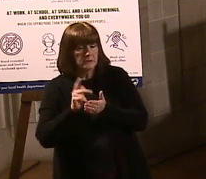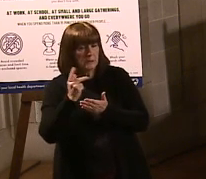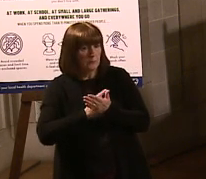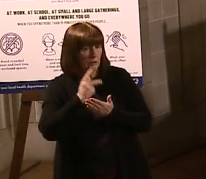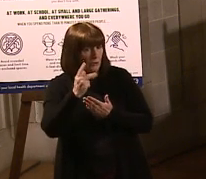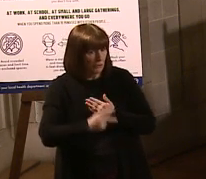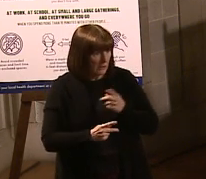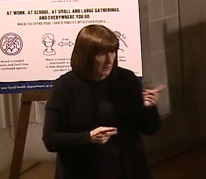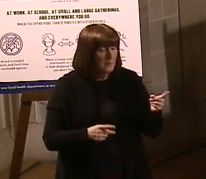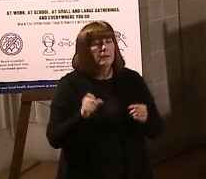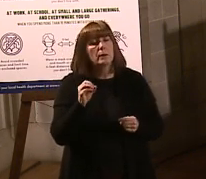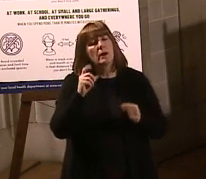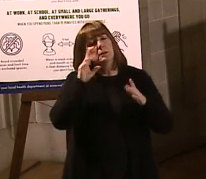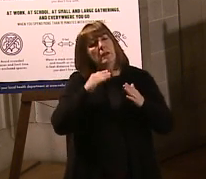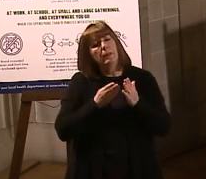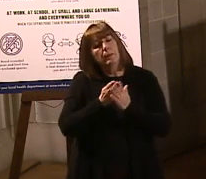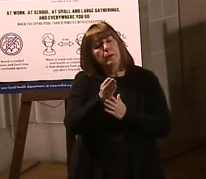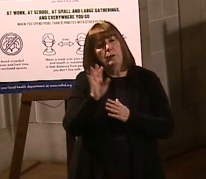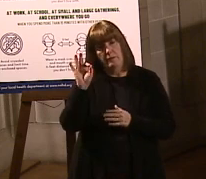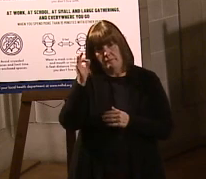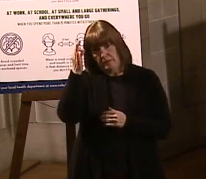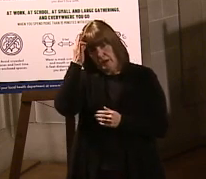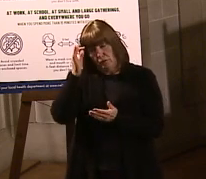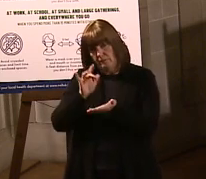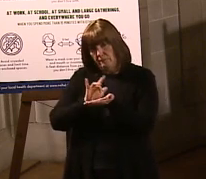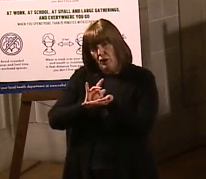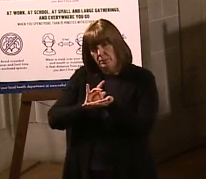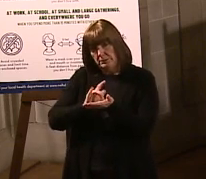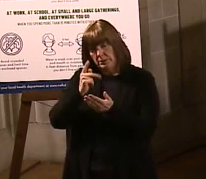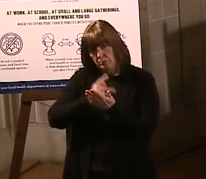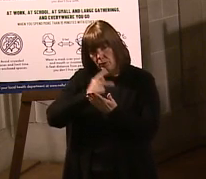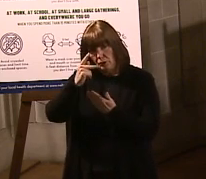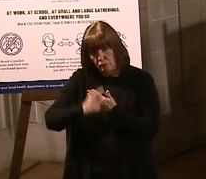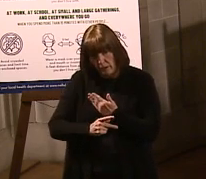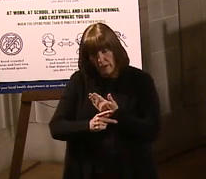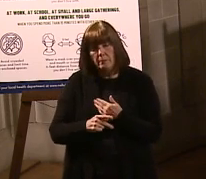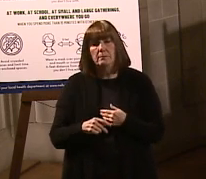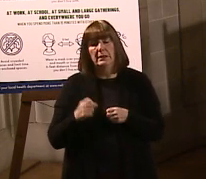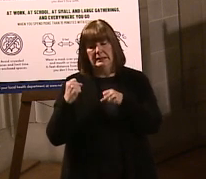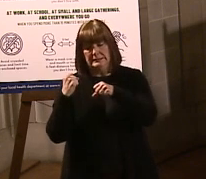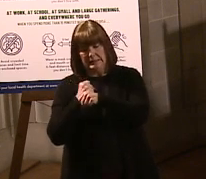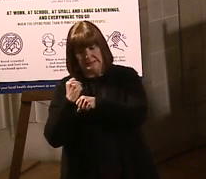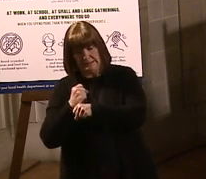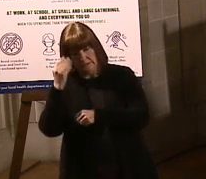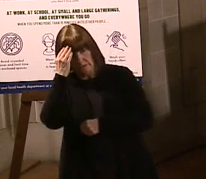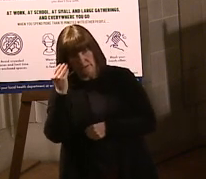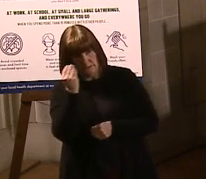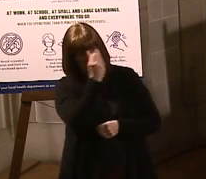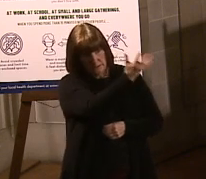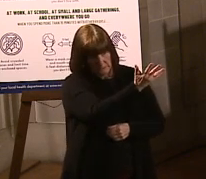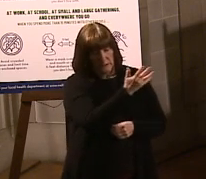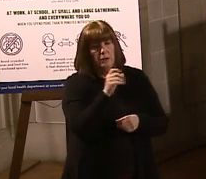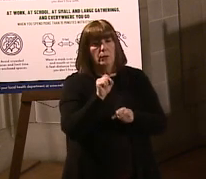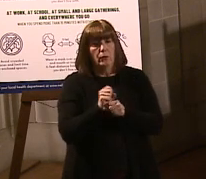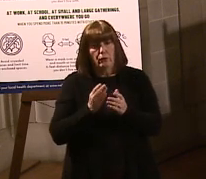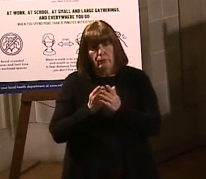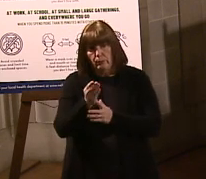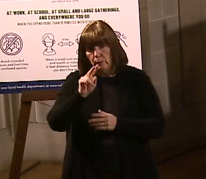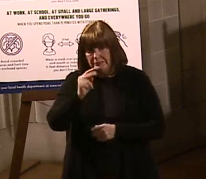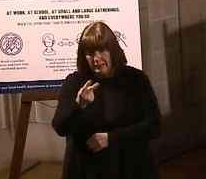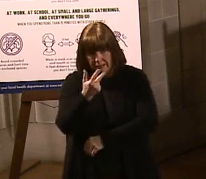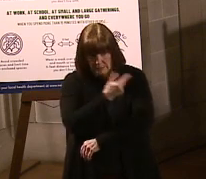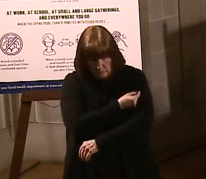So I would expect that as we work through that federal pharmacy program and those stats get reported and we work our way through the second doses, we'll